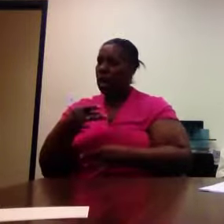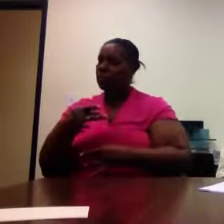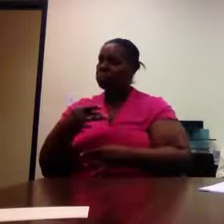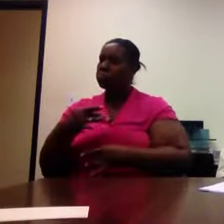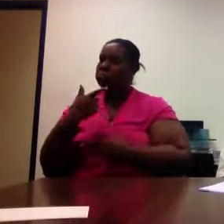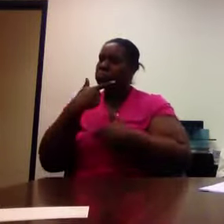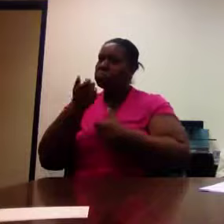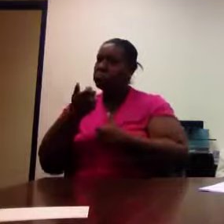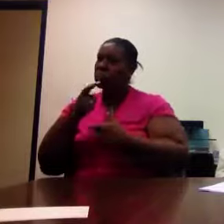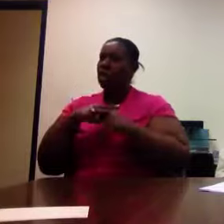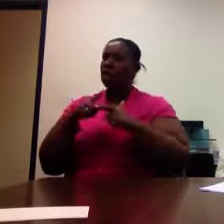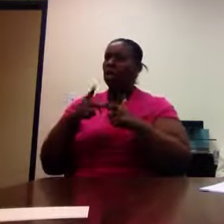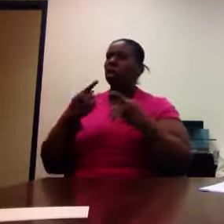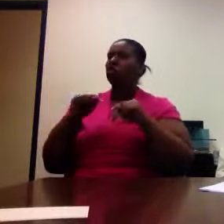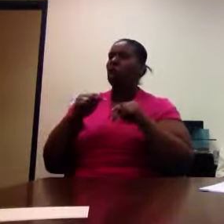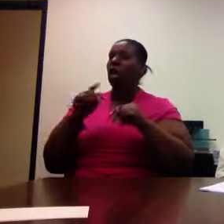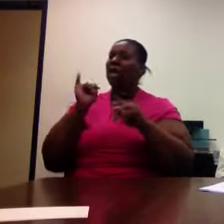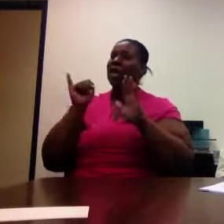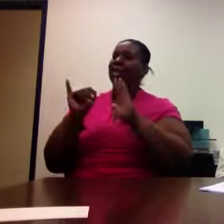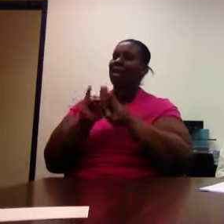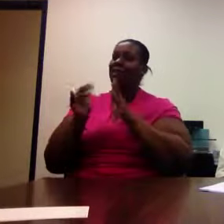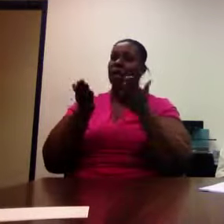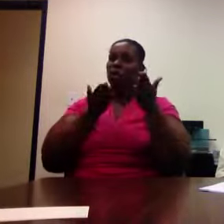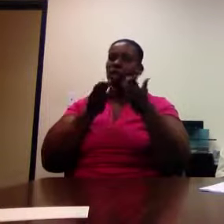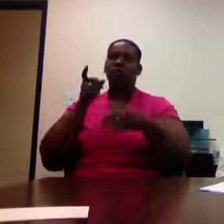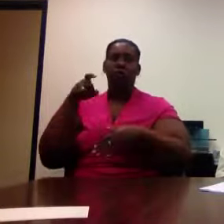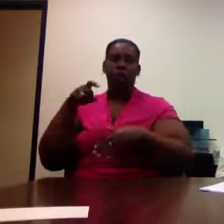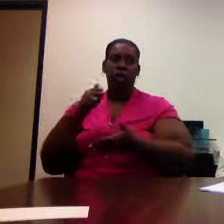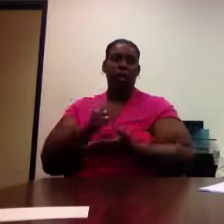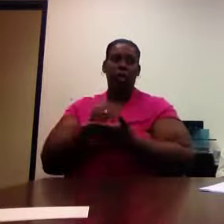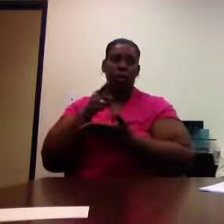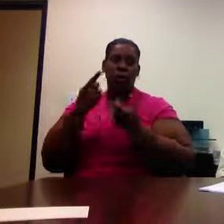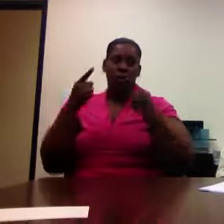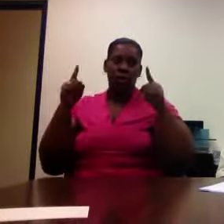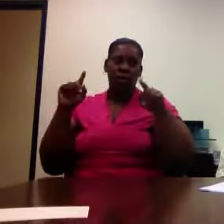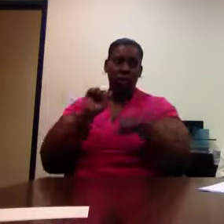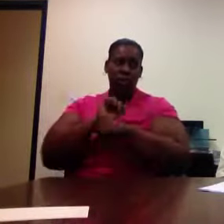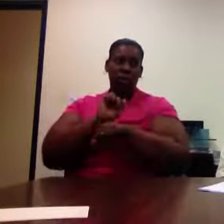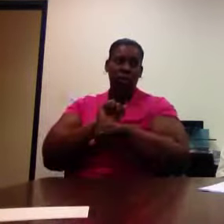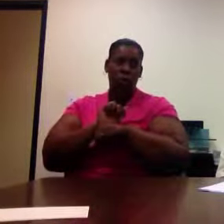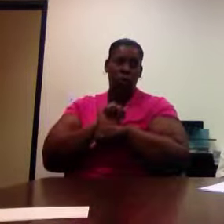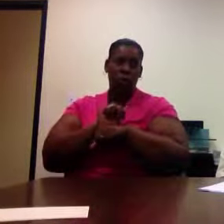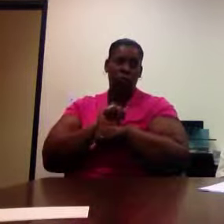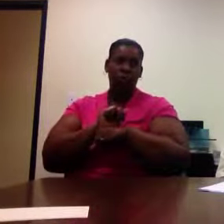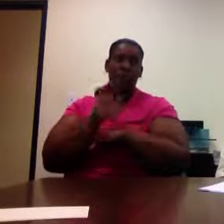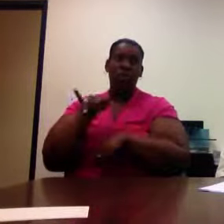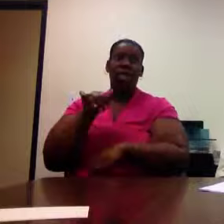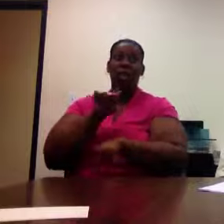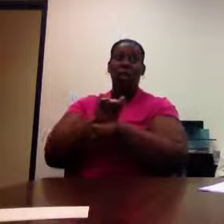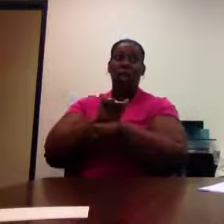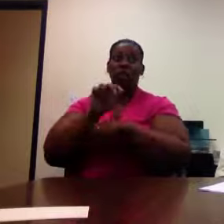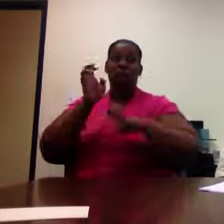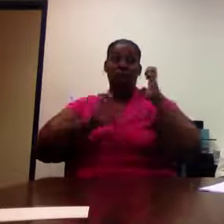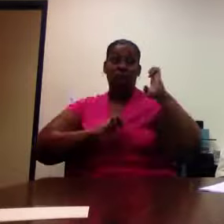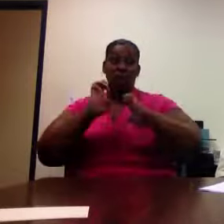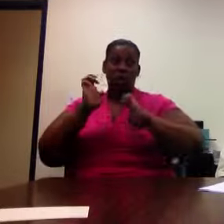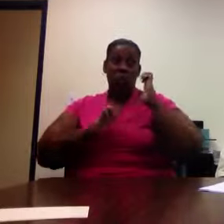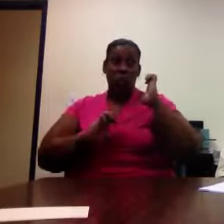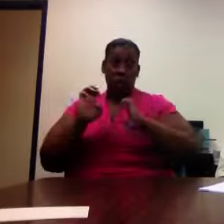identifying services needed for a person's successful employment. We call this vocational evaluation. That's the part that you're in